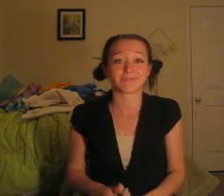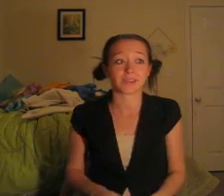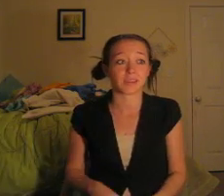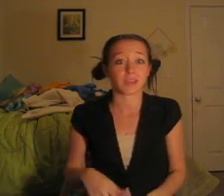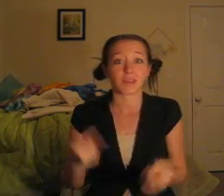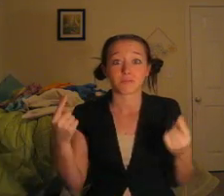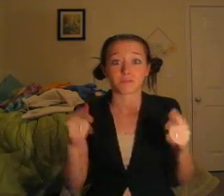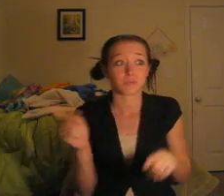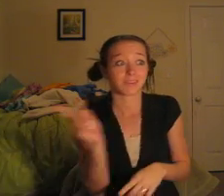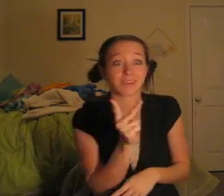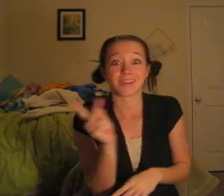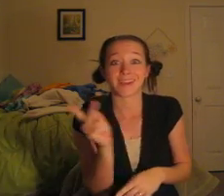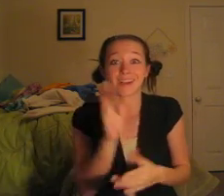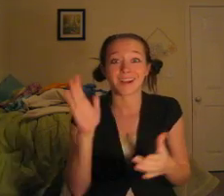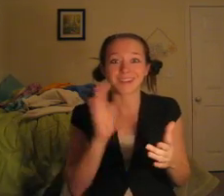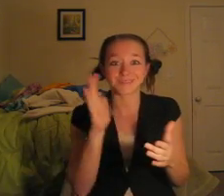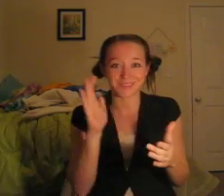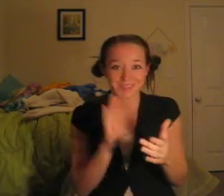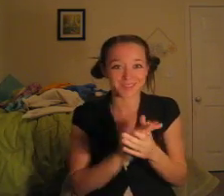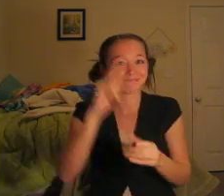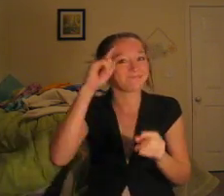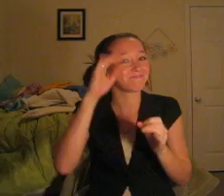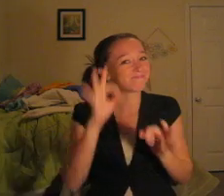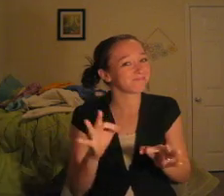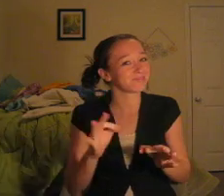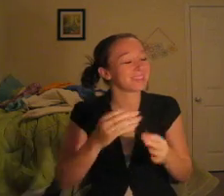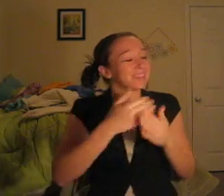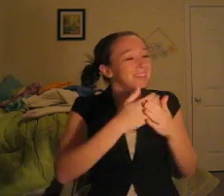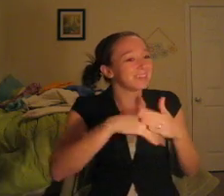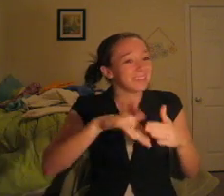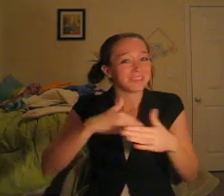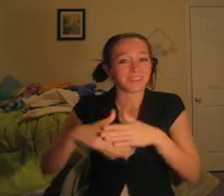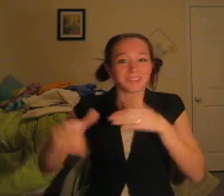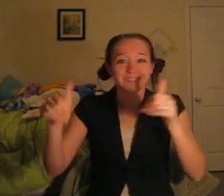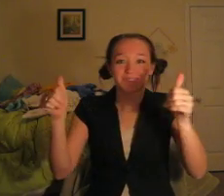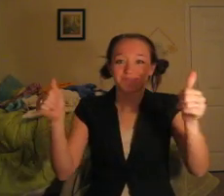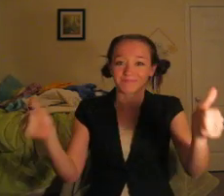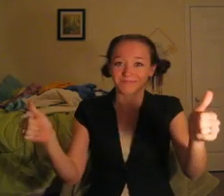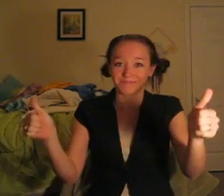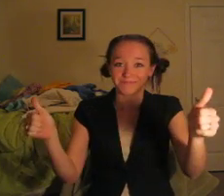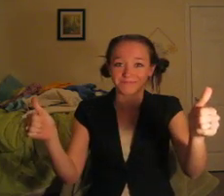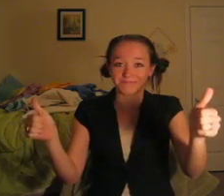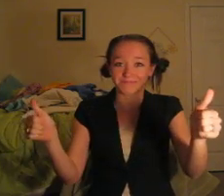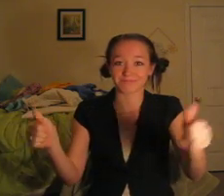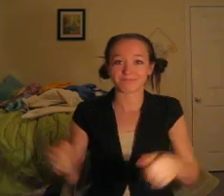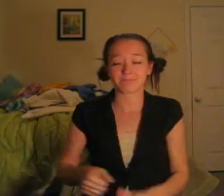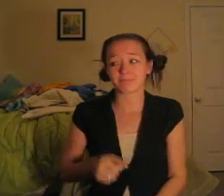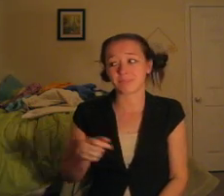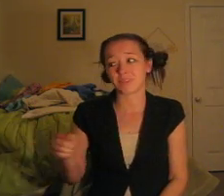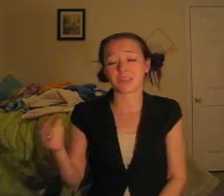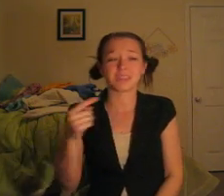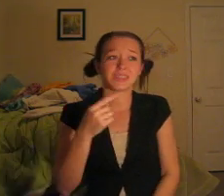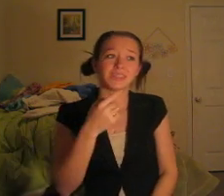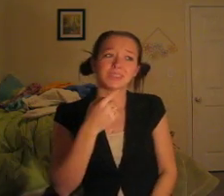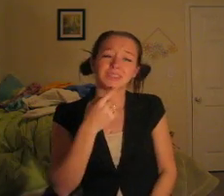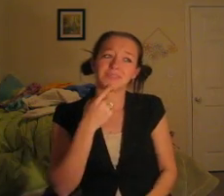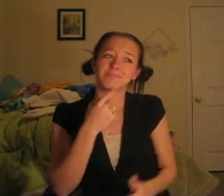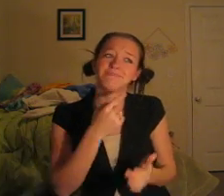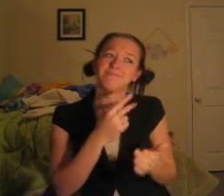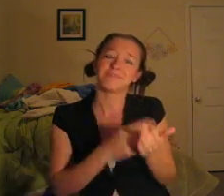And when they got married They decided to have one of their own She said, be